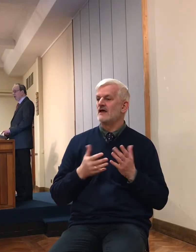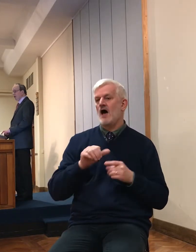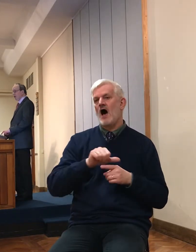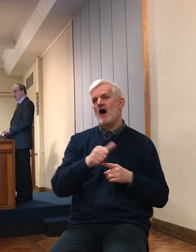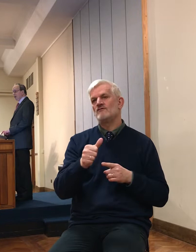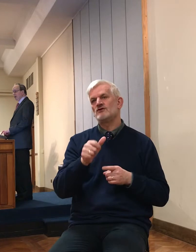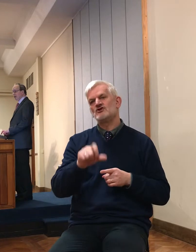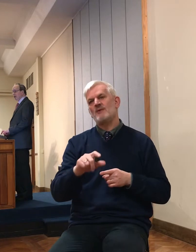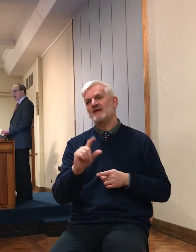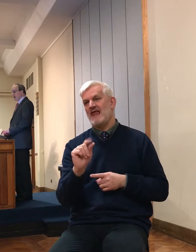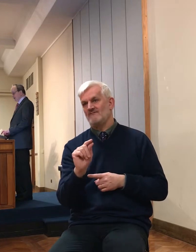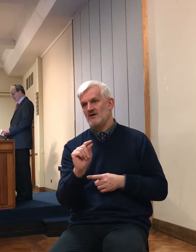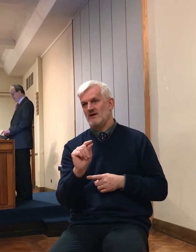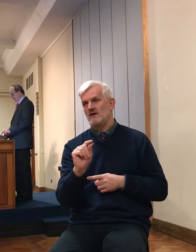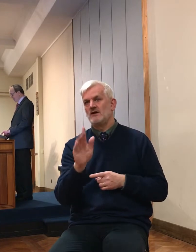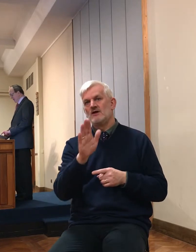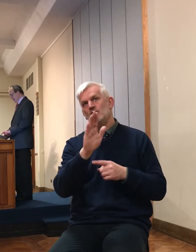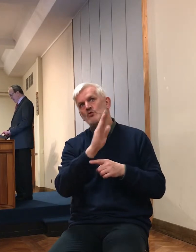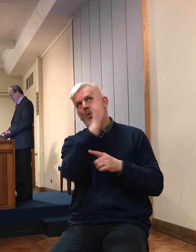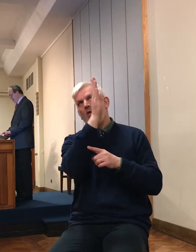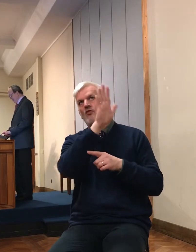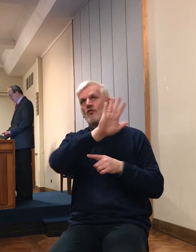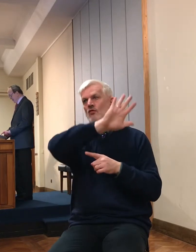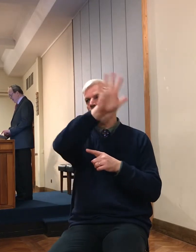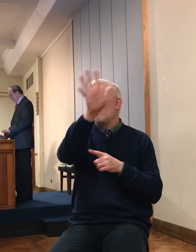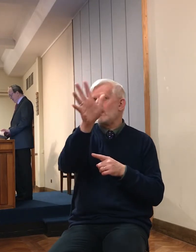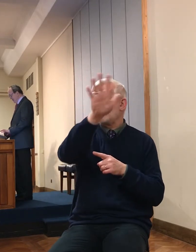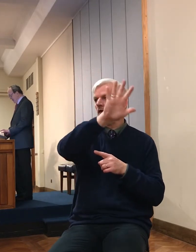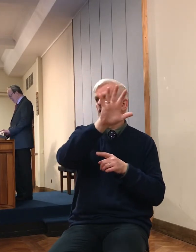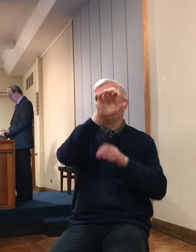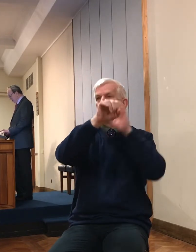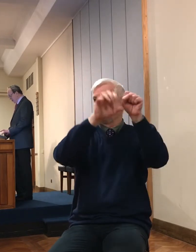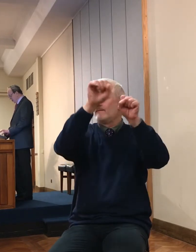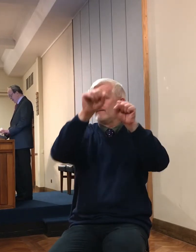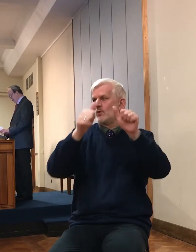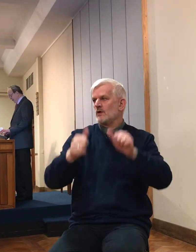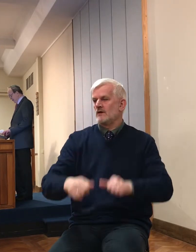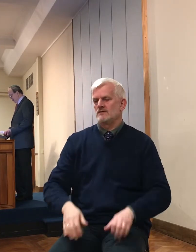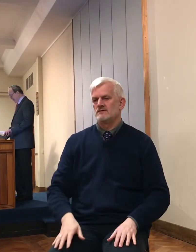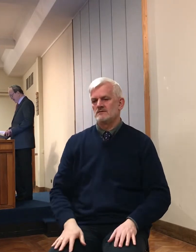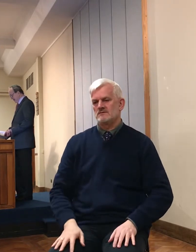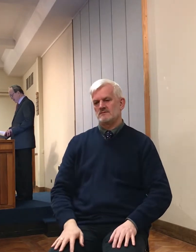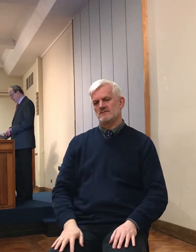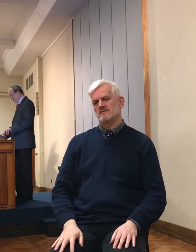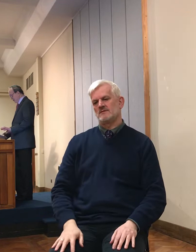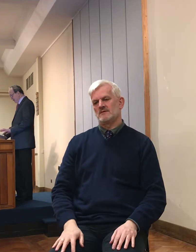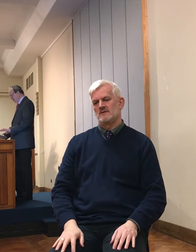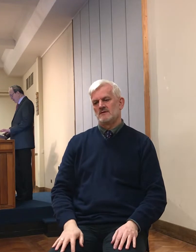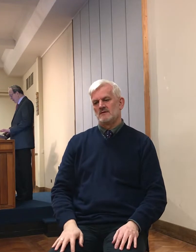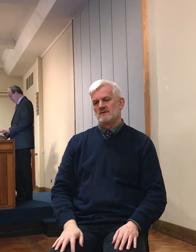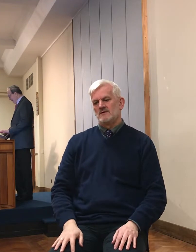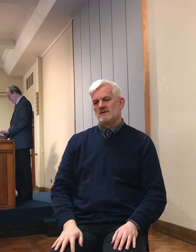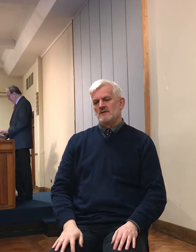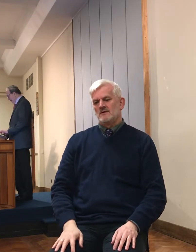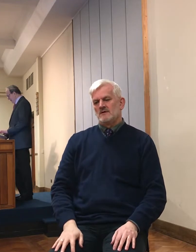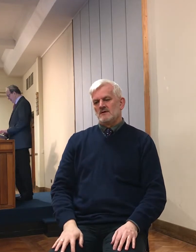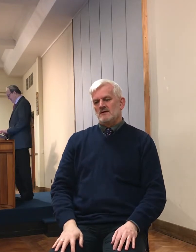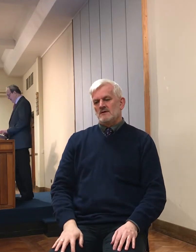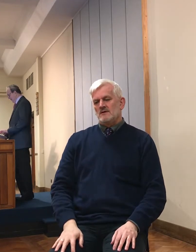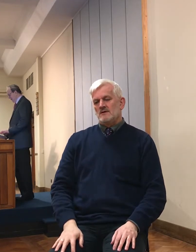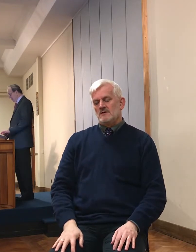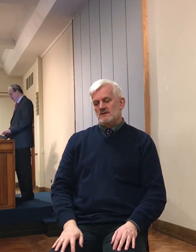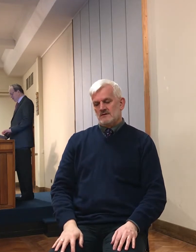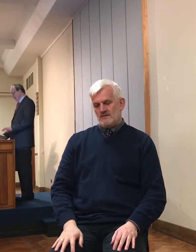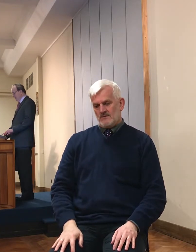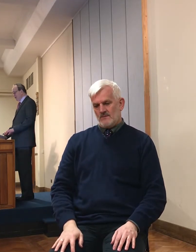dealing with the northern conquest. And to see how the book works, you must appreciate that